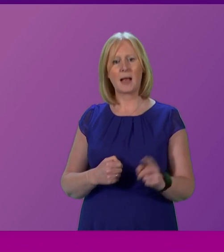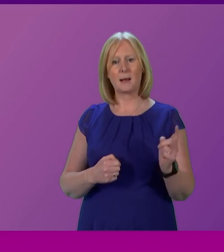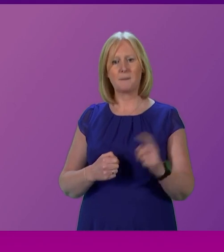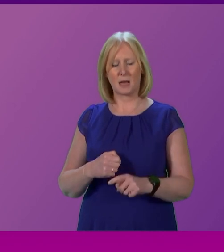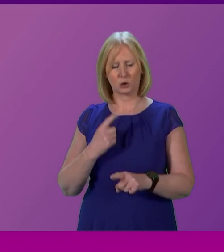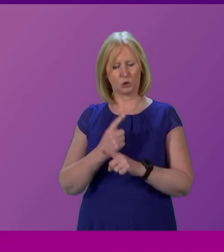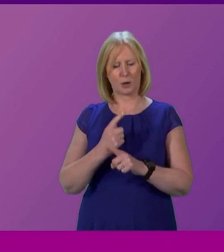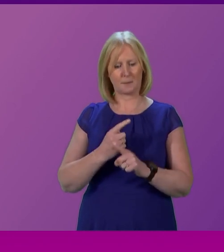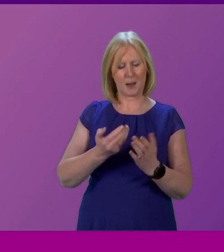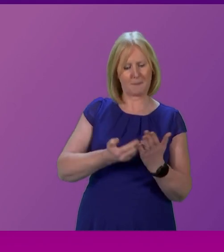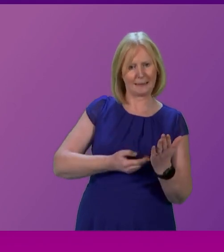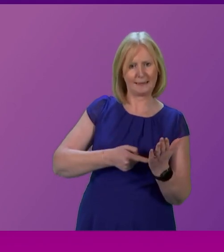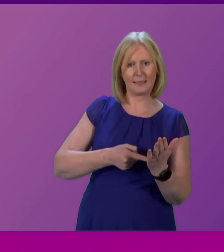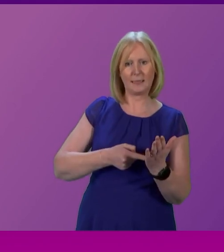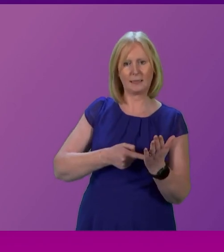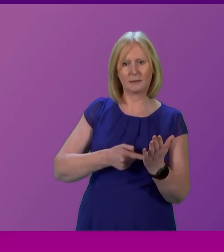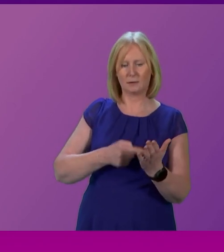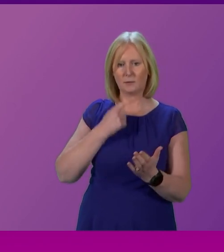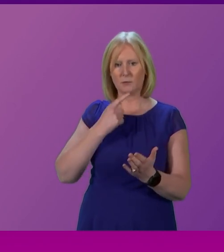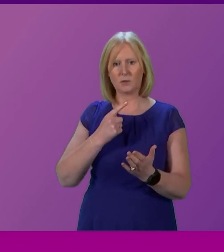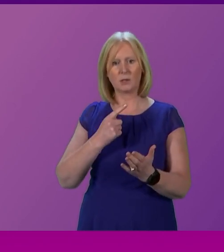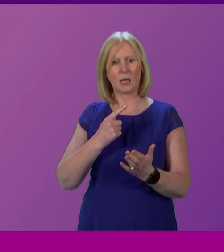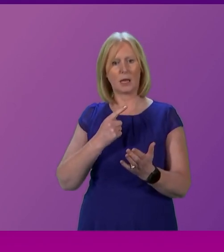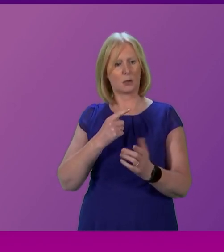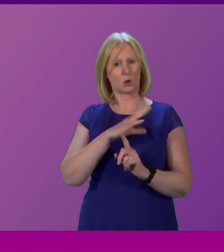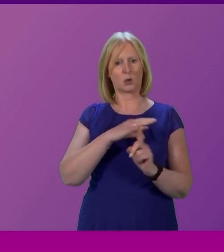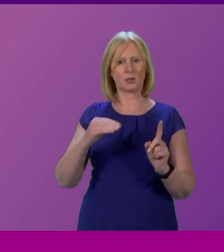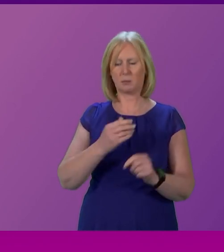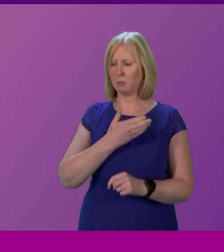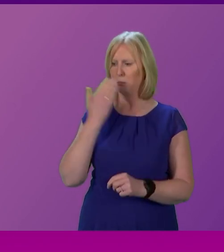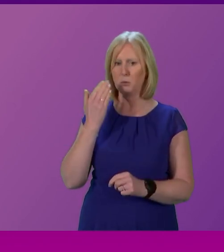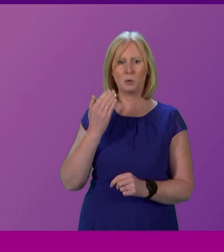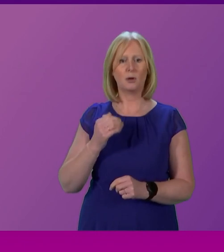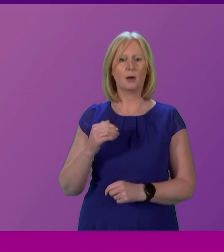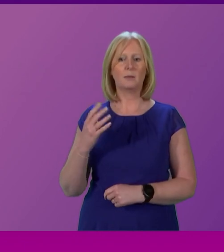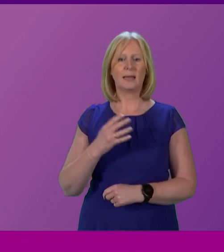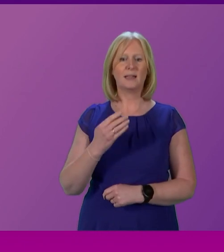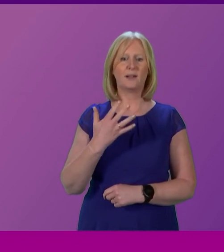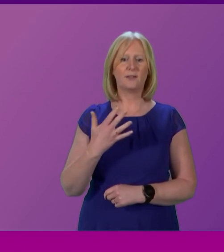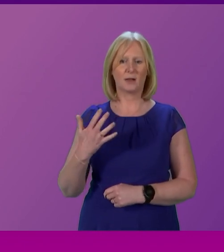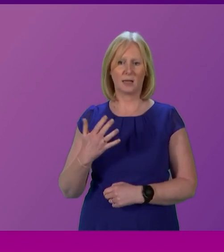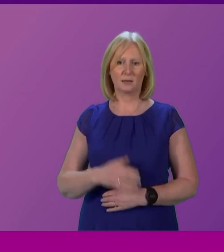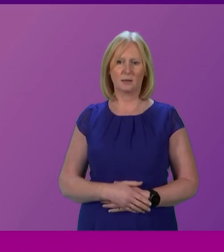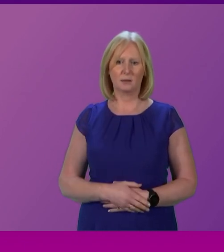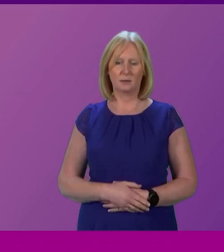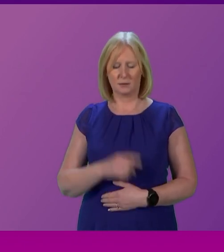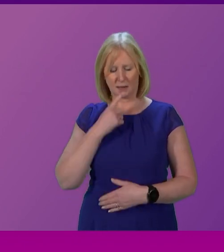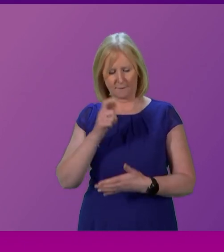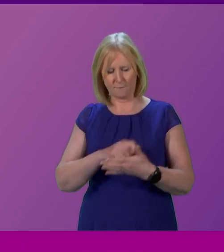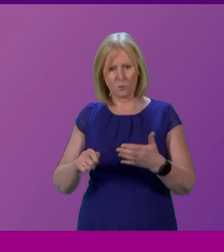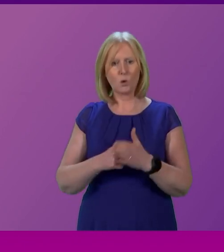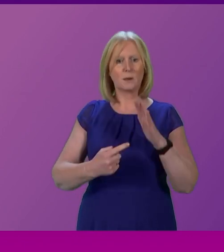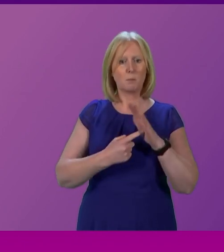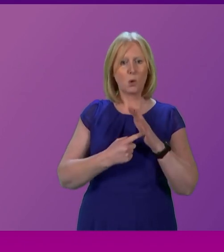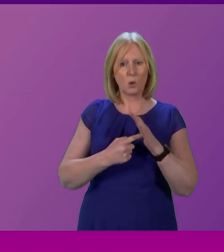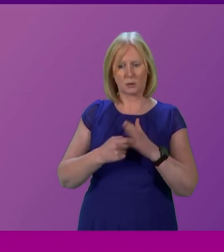mandate. He said again that the Conservatives have not had a mandate in Scotland since 1955. I think he said, votes matter, votes count. Without